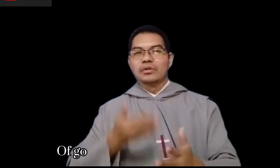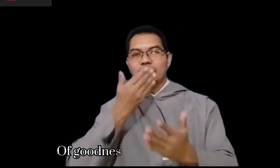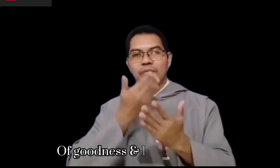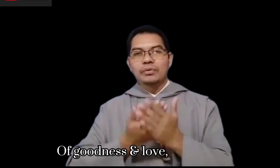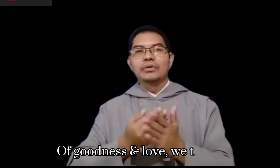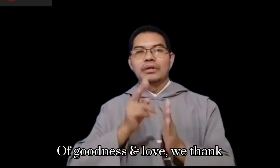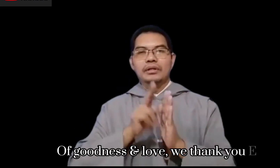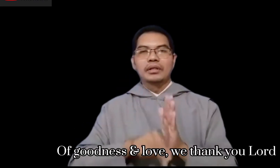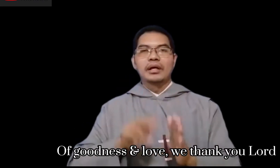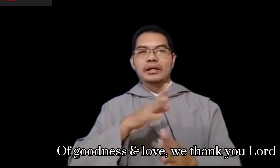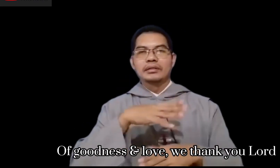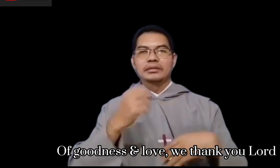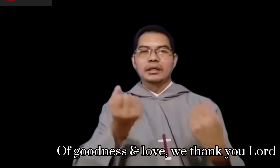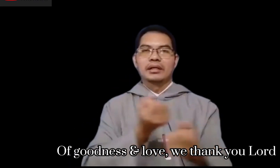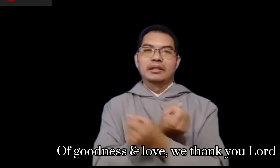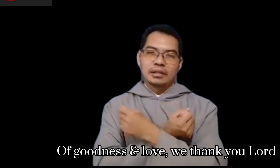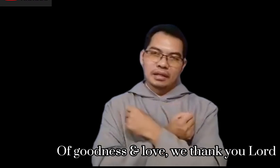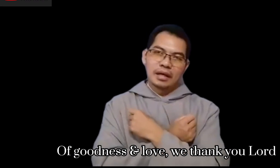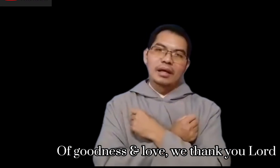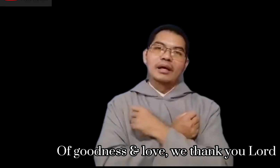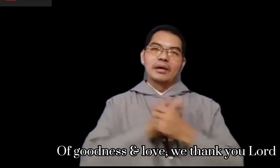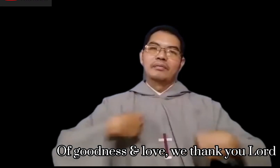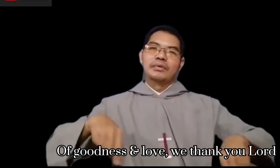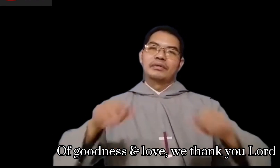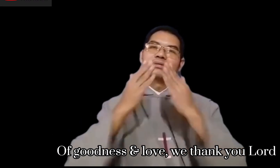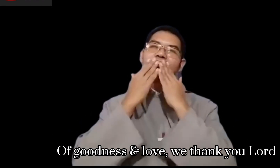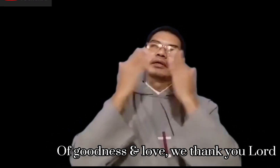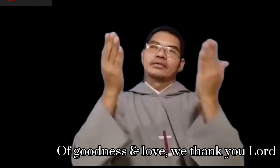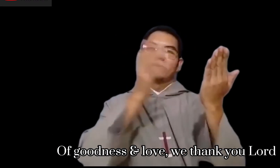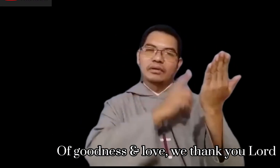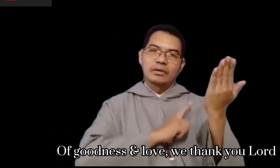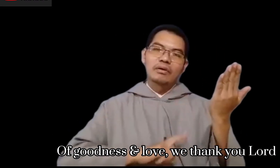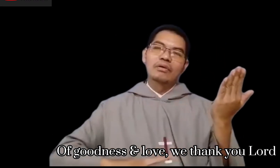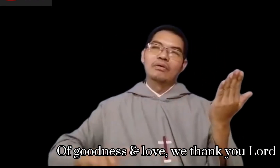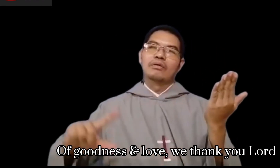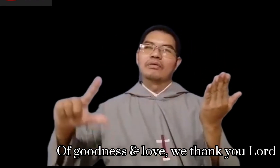blessings and grace, we thank you Lord.